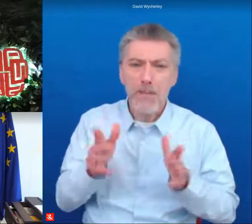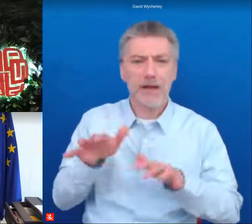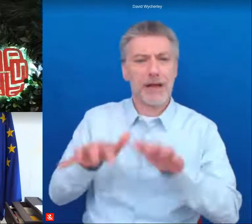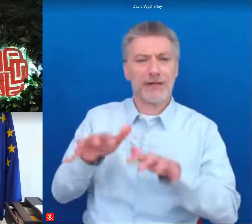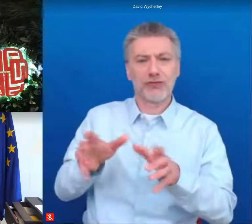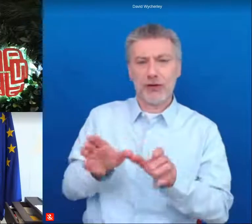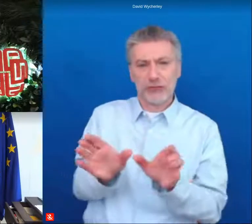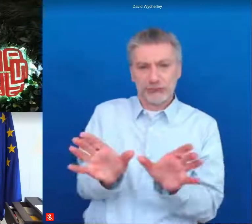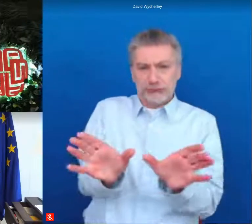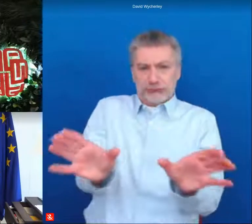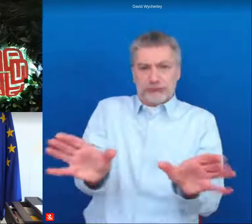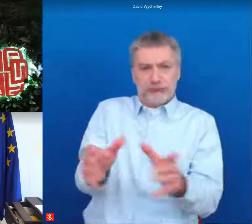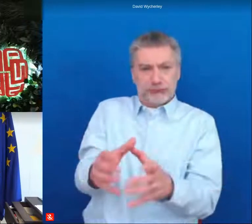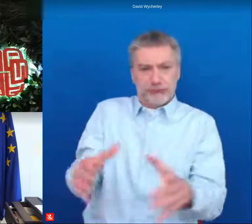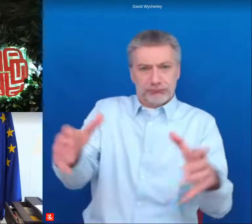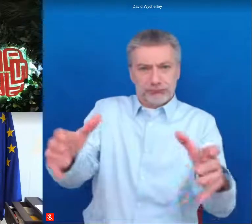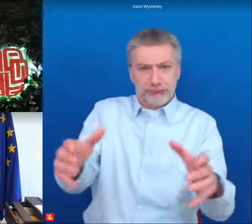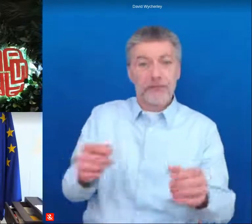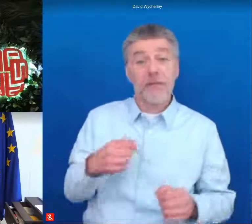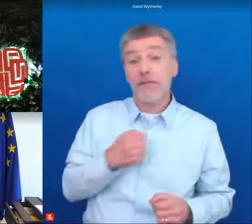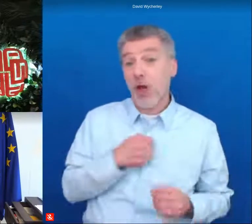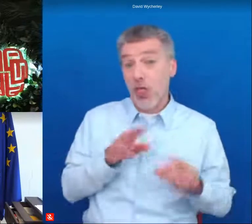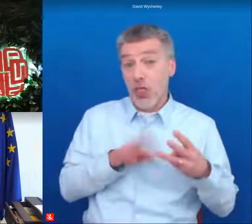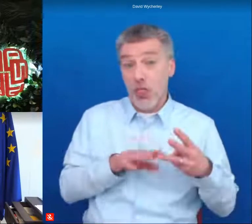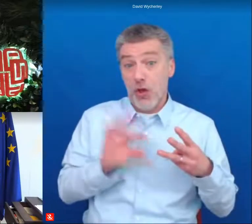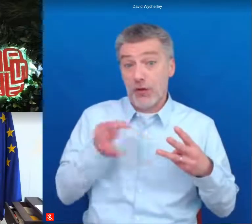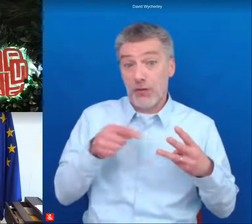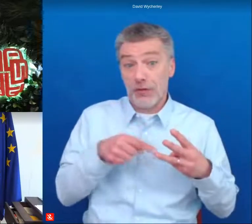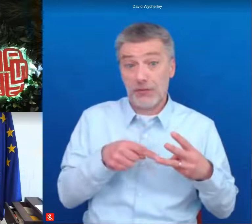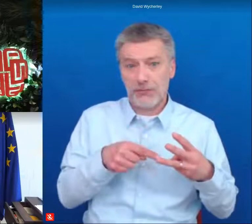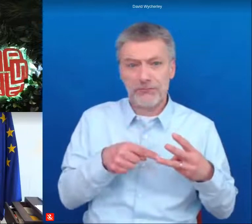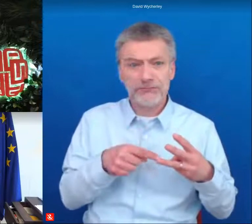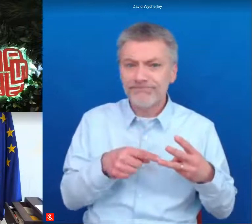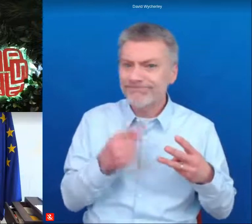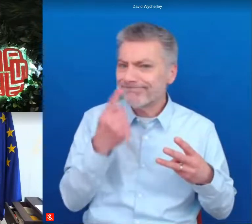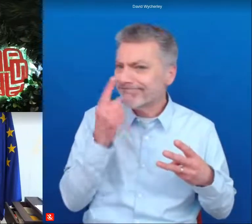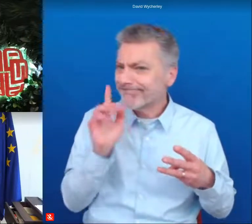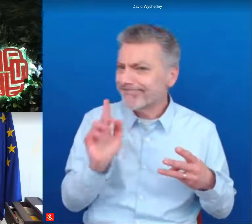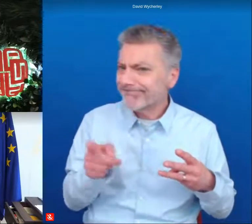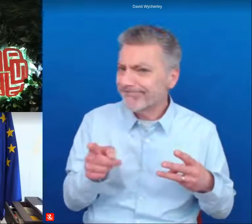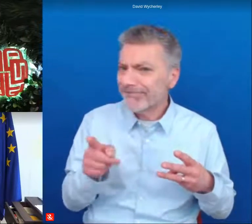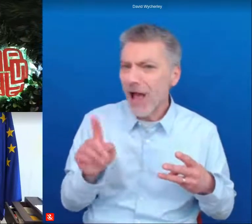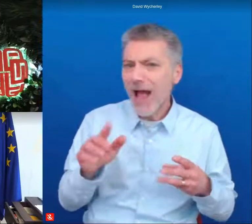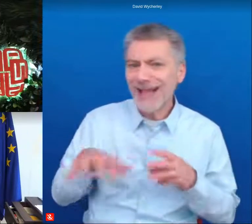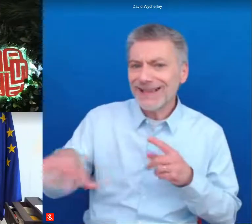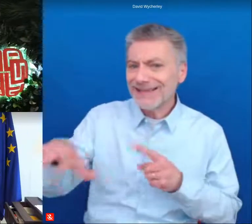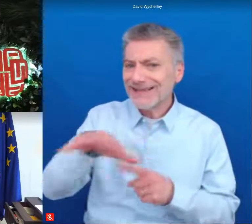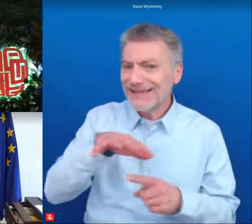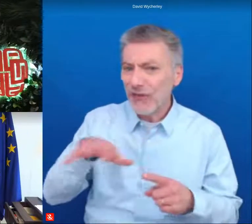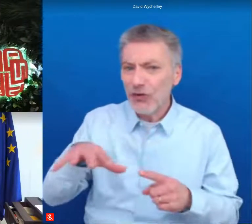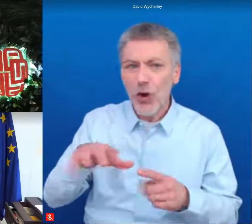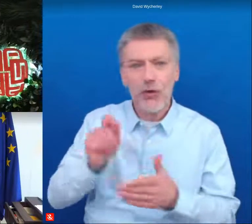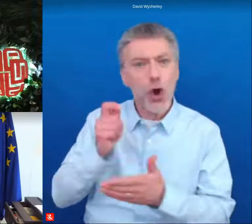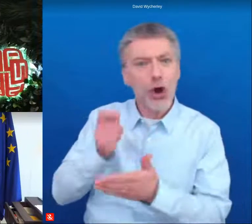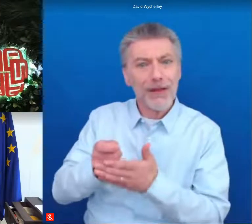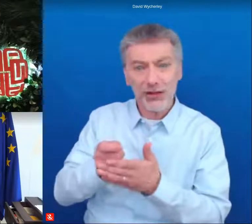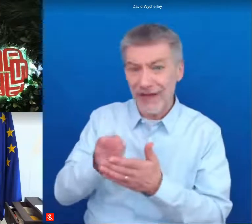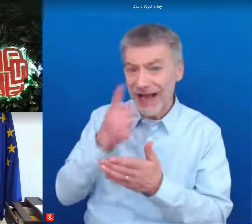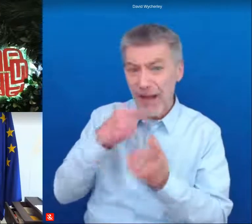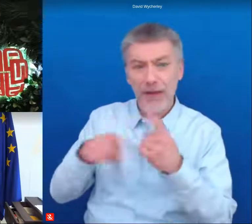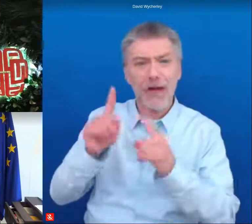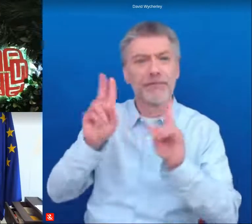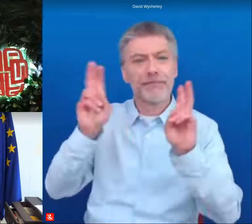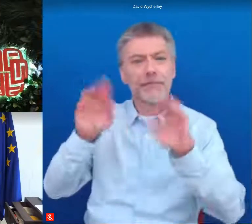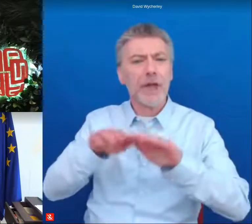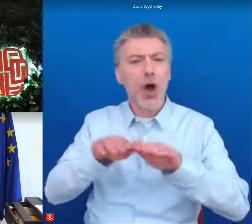brings to my third point and last one can we make territorial cohesion horizontal new priority there is a